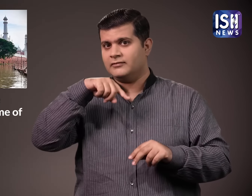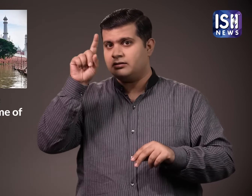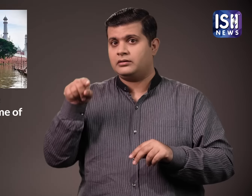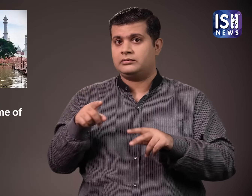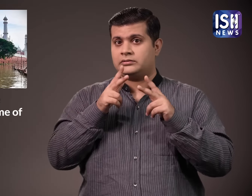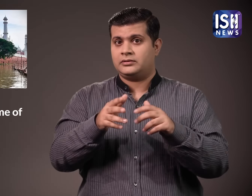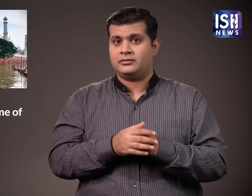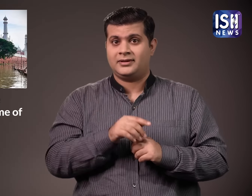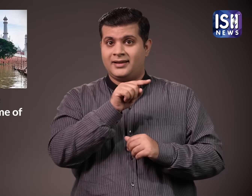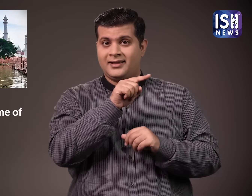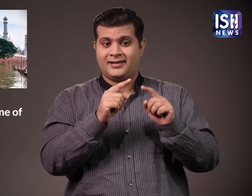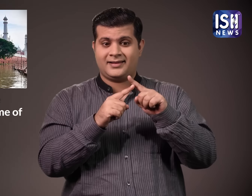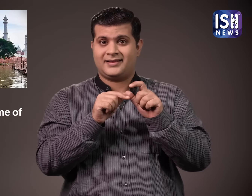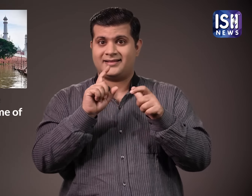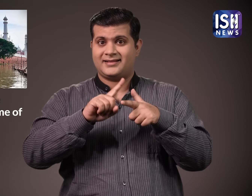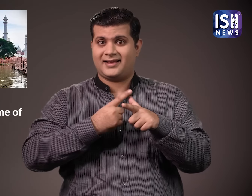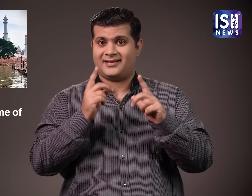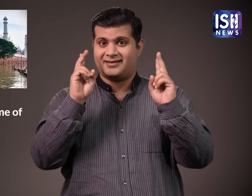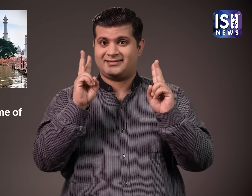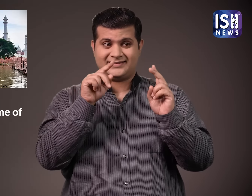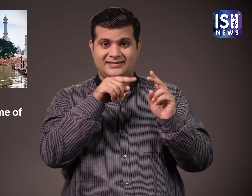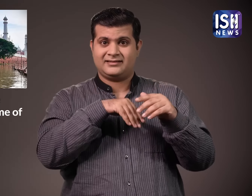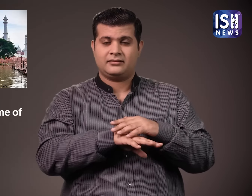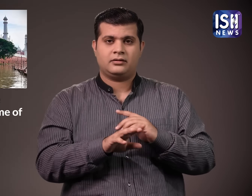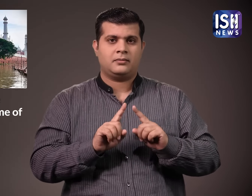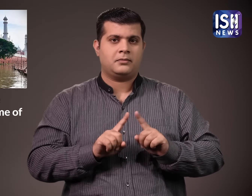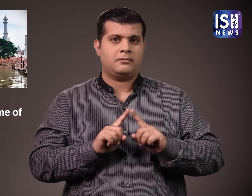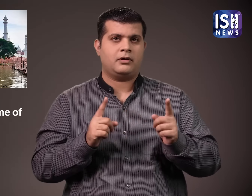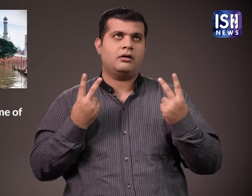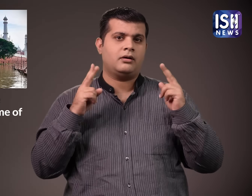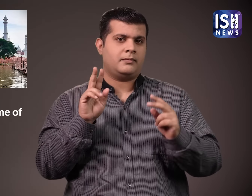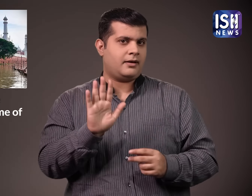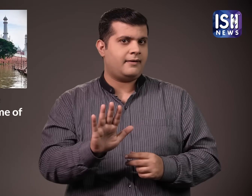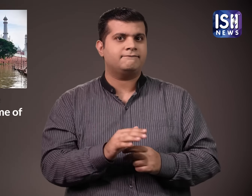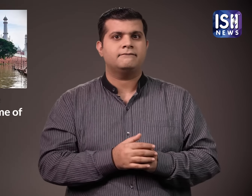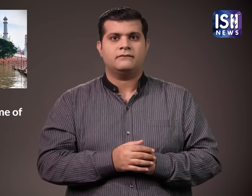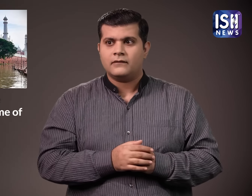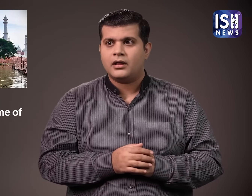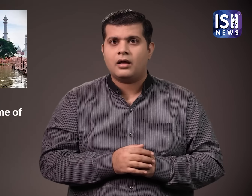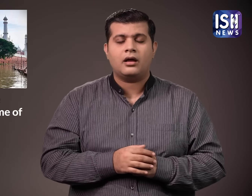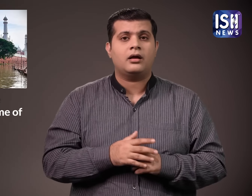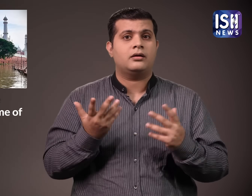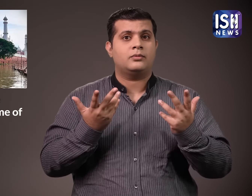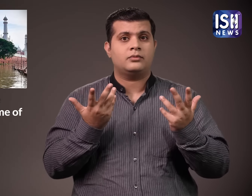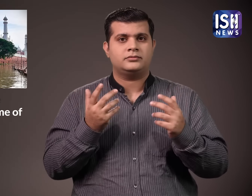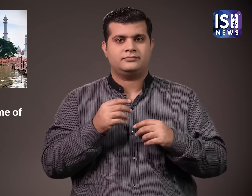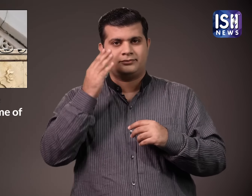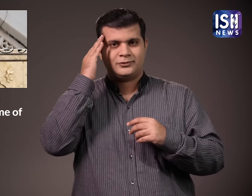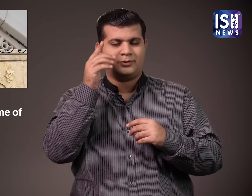revealed that there were multiple cracks and damages on the Taj Mahal. Shocking! The intricate marble